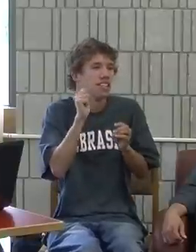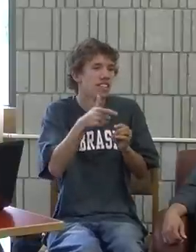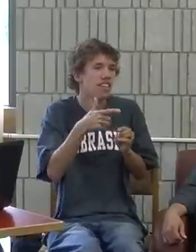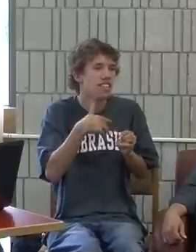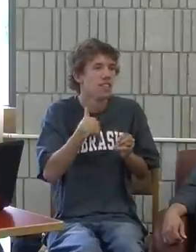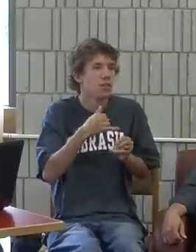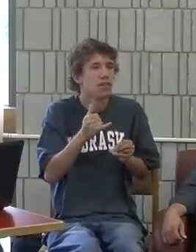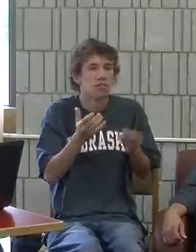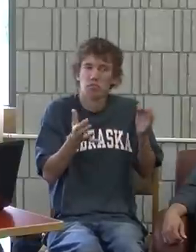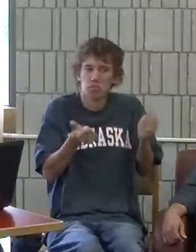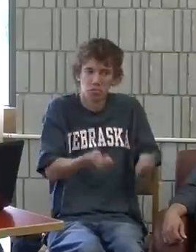was close enough.